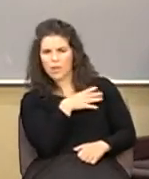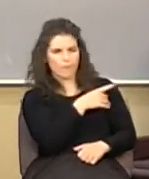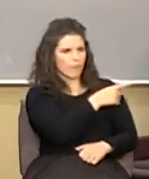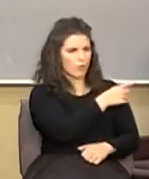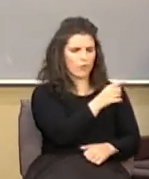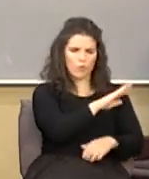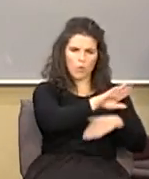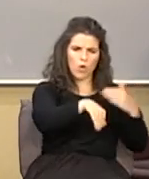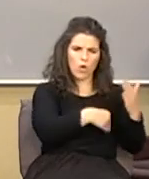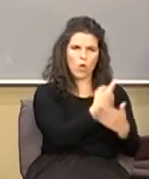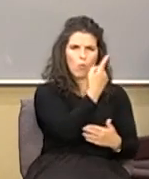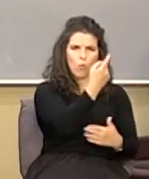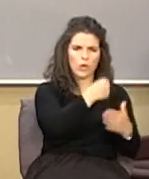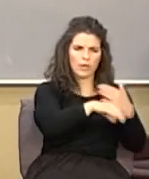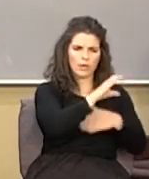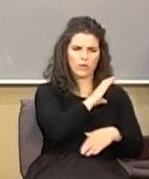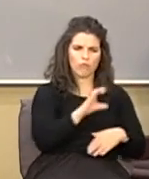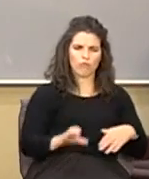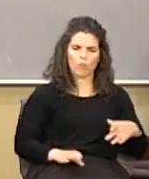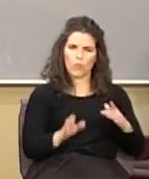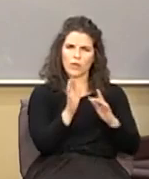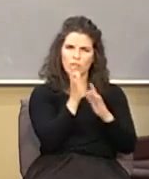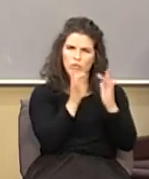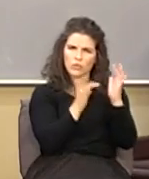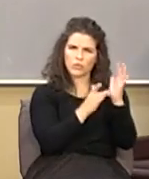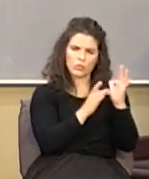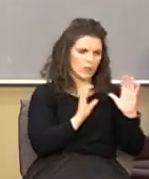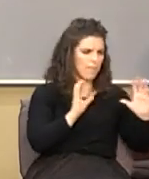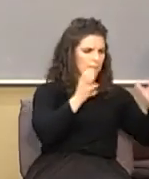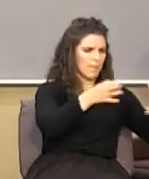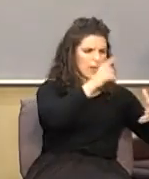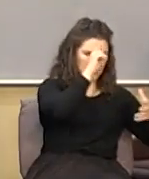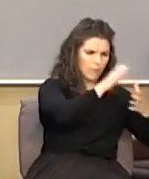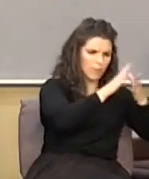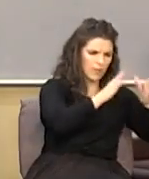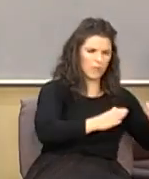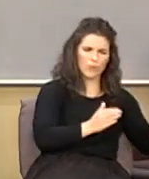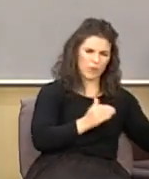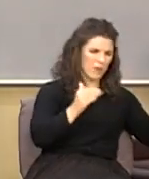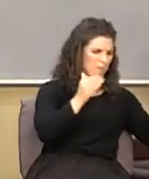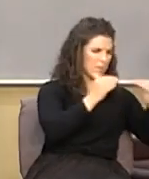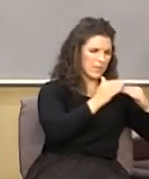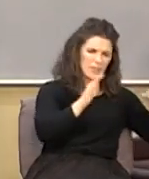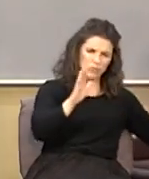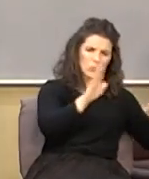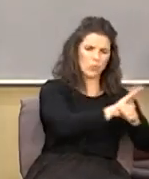you're all one in Christ Jesus you're put into a body of believers where there's a complete total